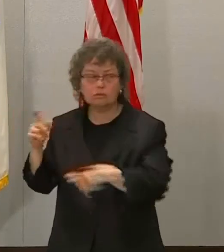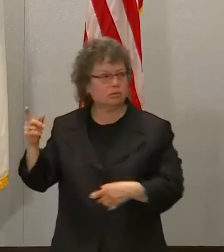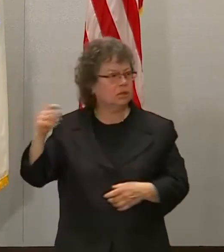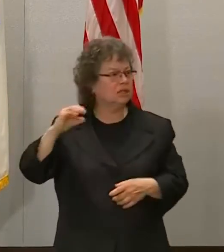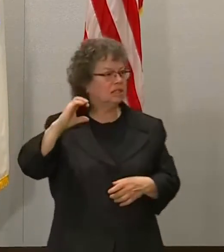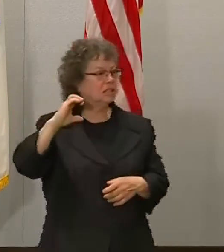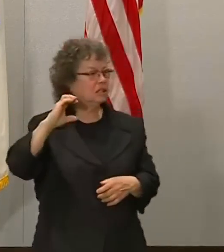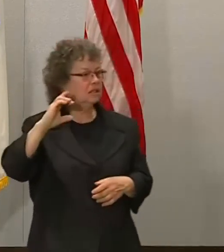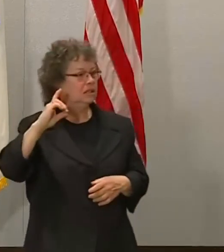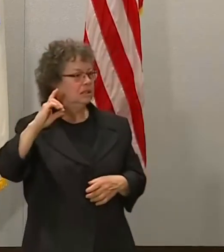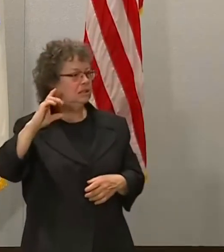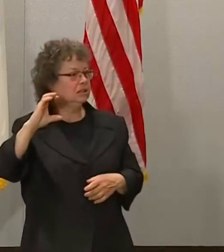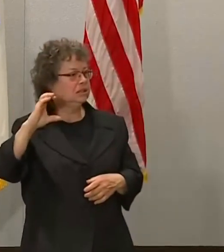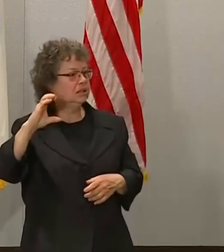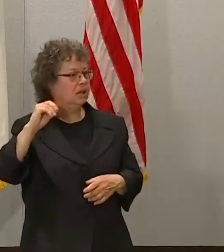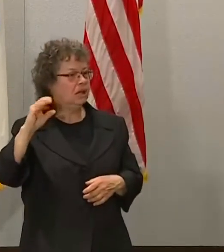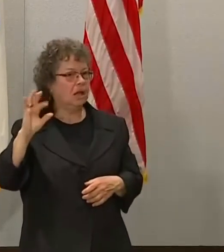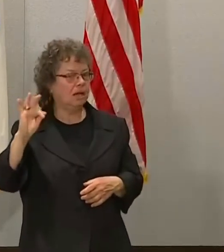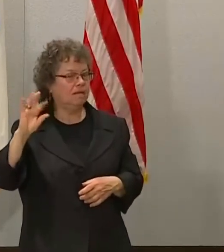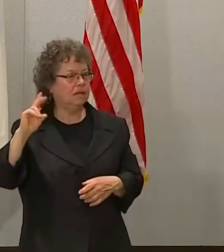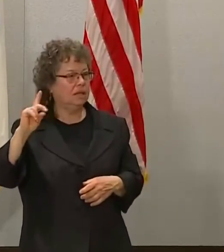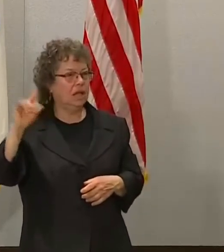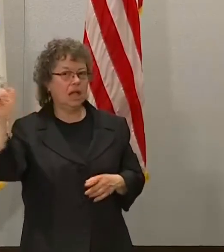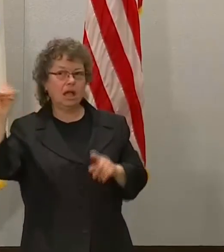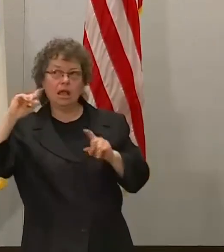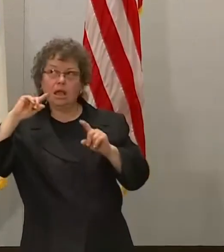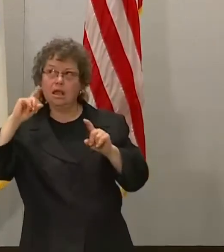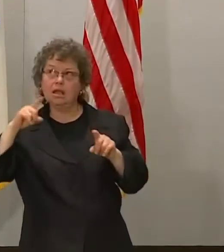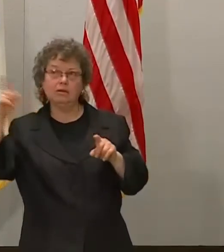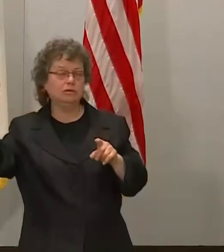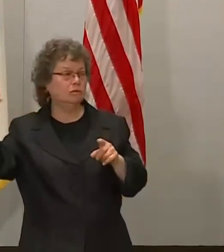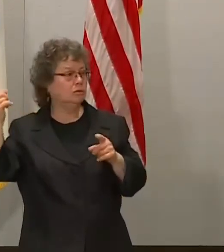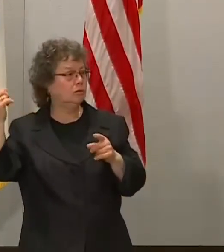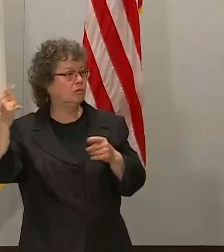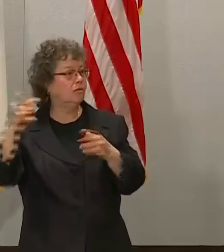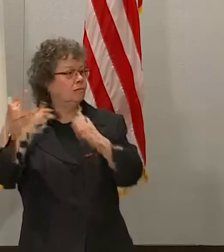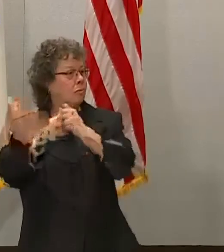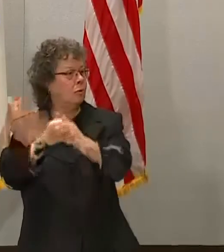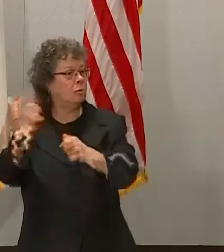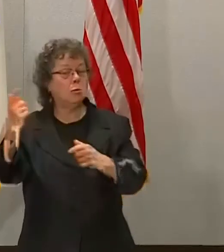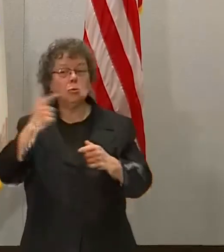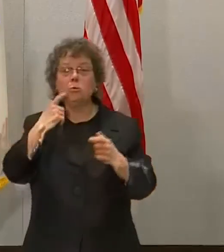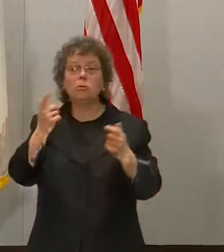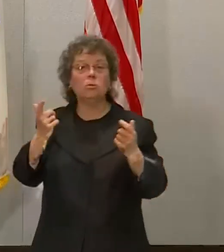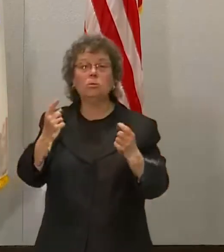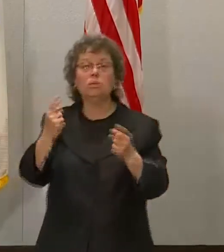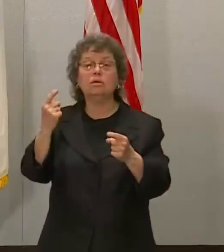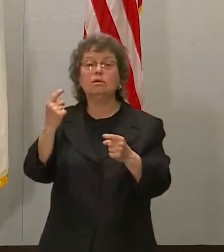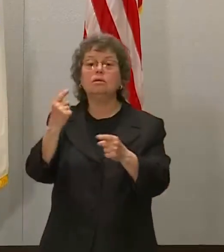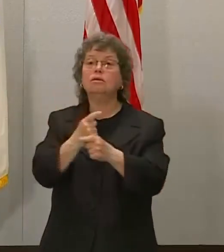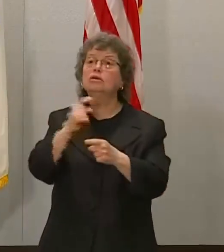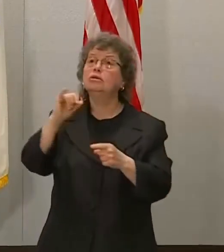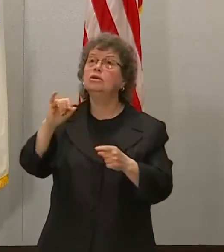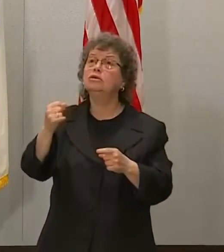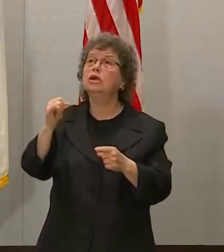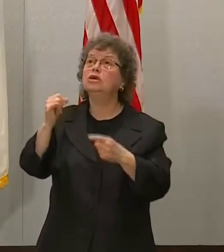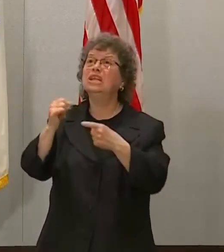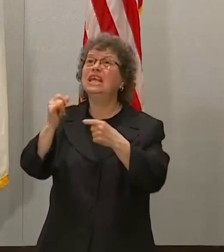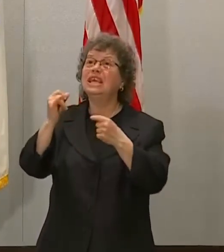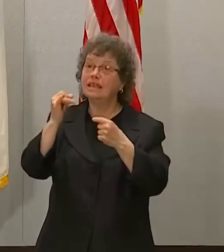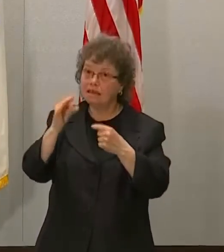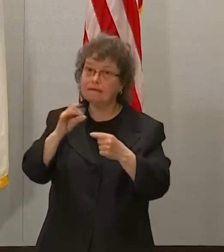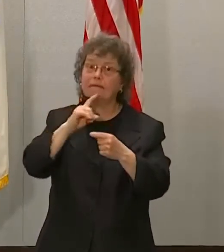one was pretty clear, which was the typical reaction that people have to